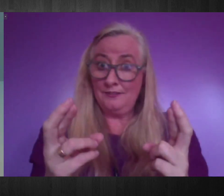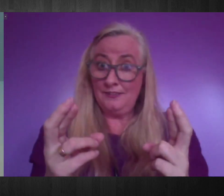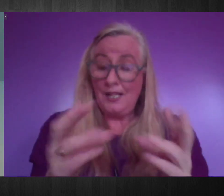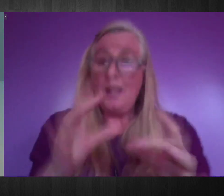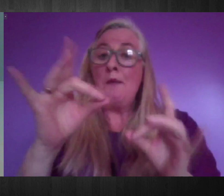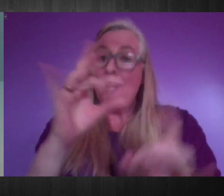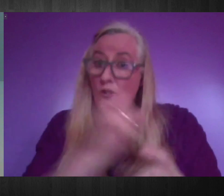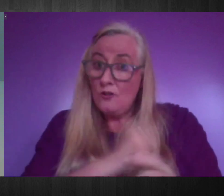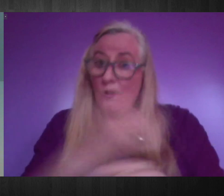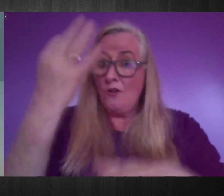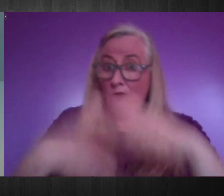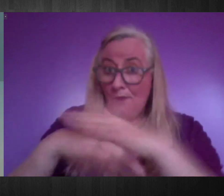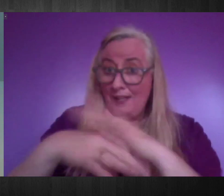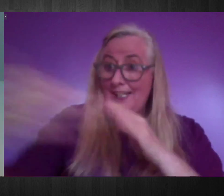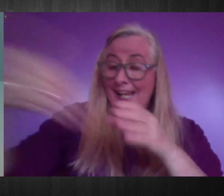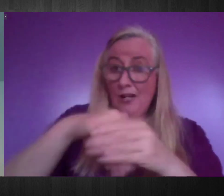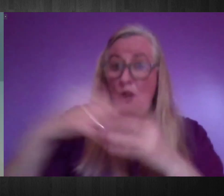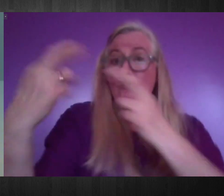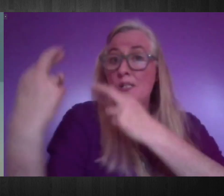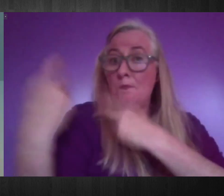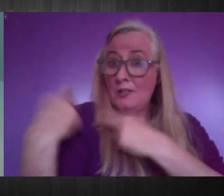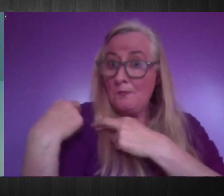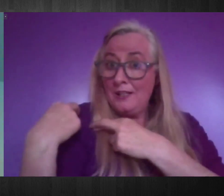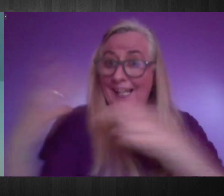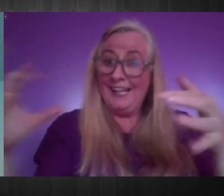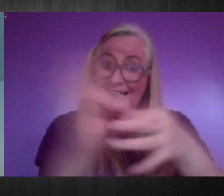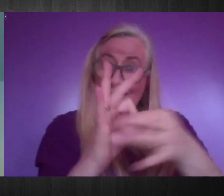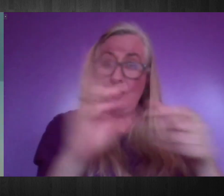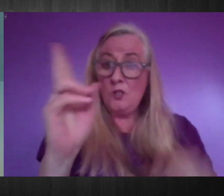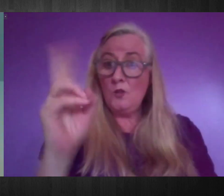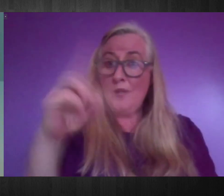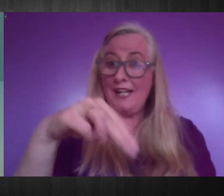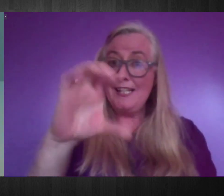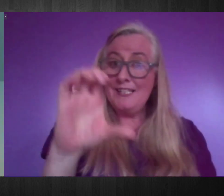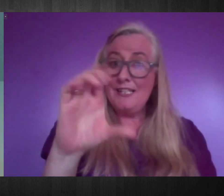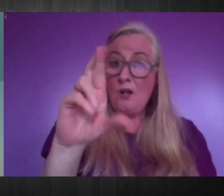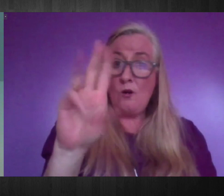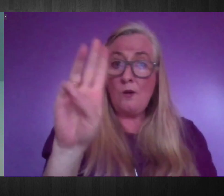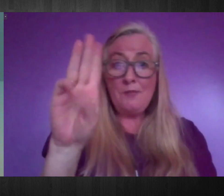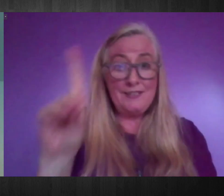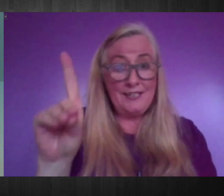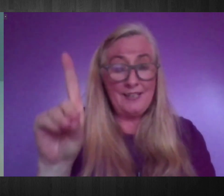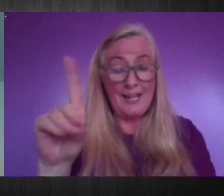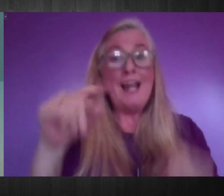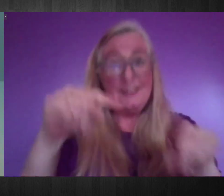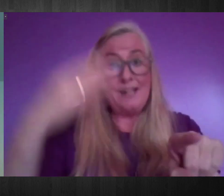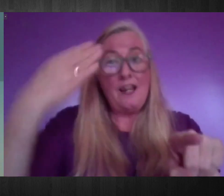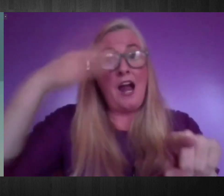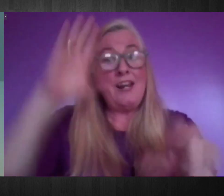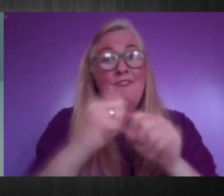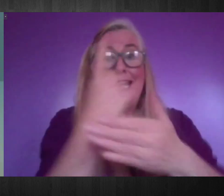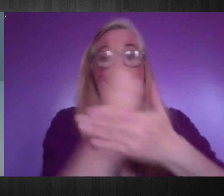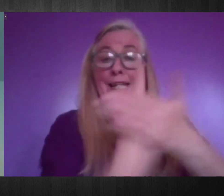engagement with its responsibilities under the UN CRPD, and IRIC, as the expected designated independent monitoring mechanism,